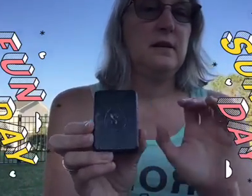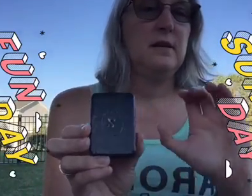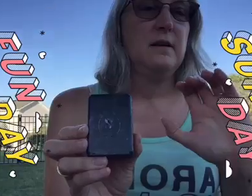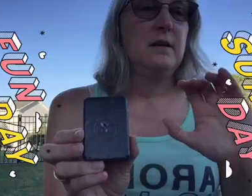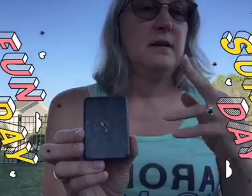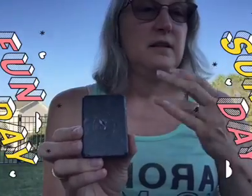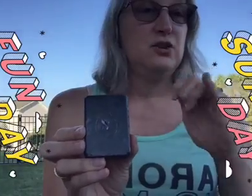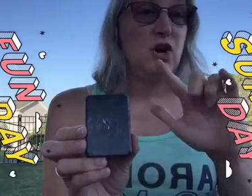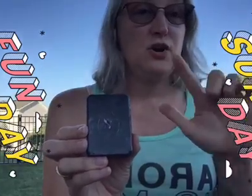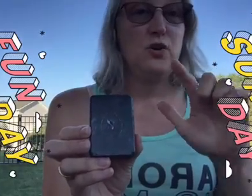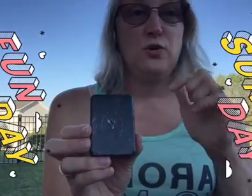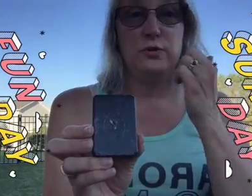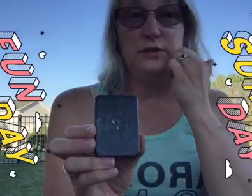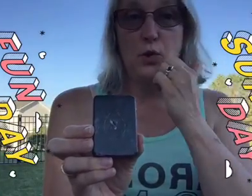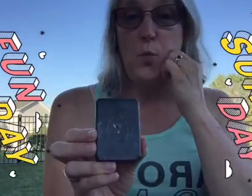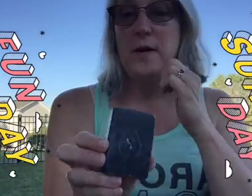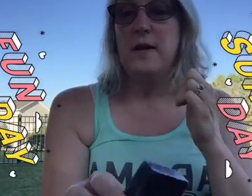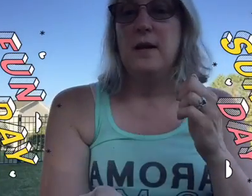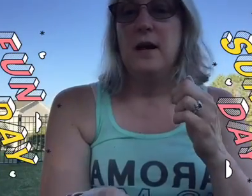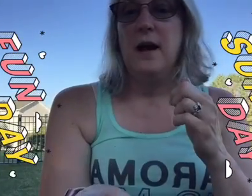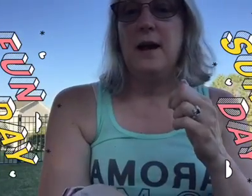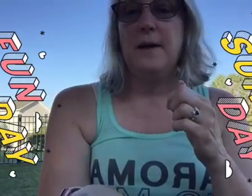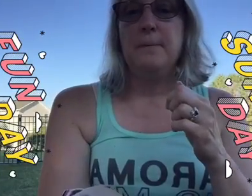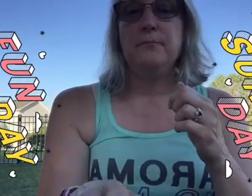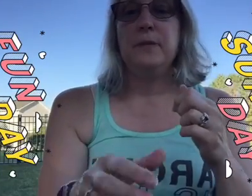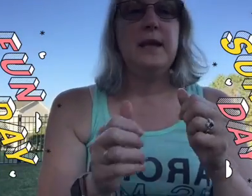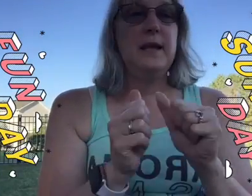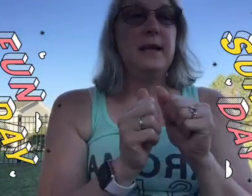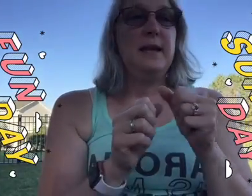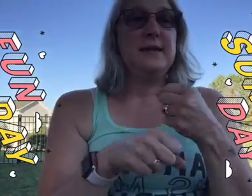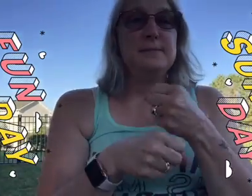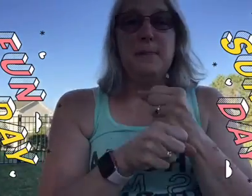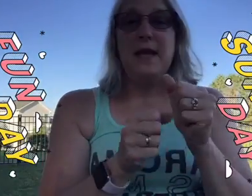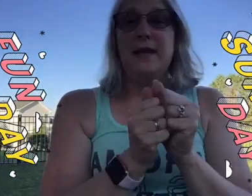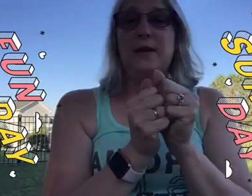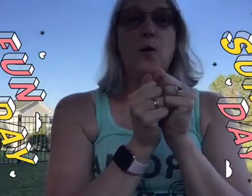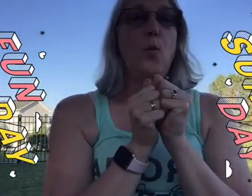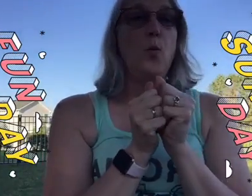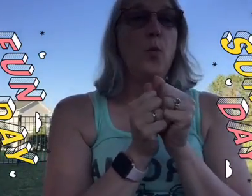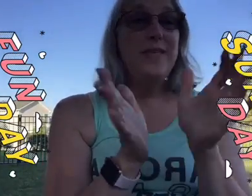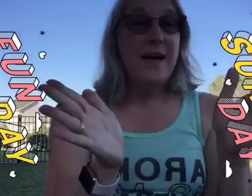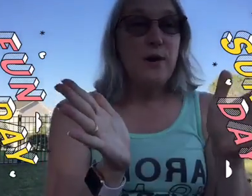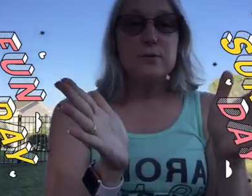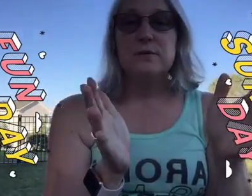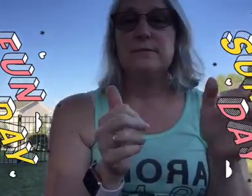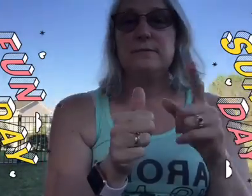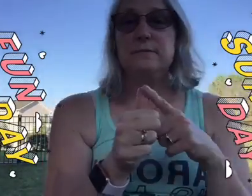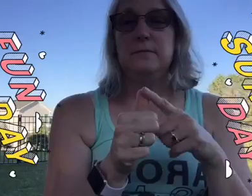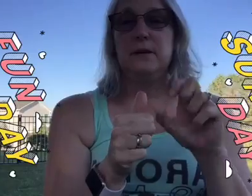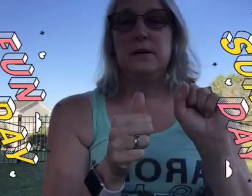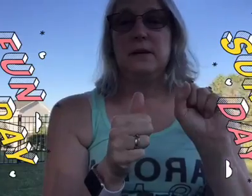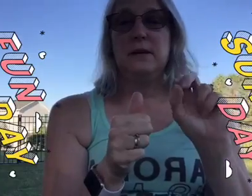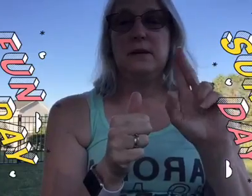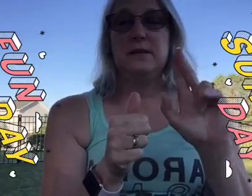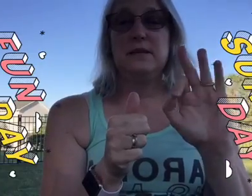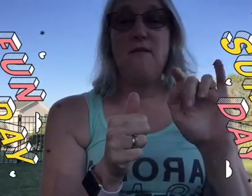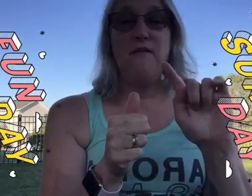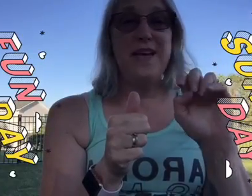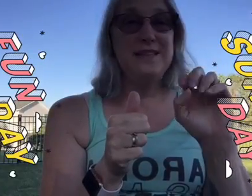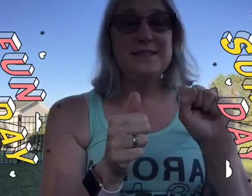the charcoal soap is made without sulfates